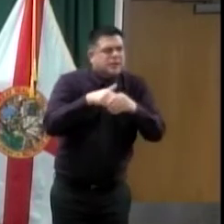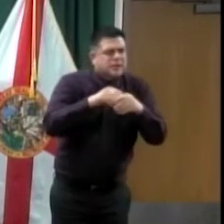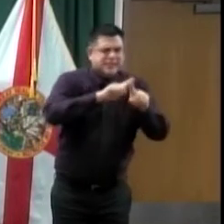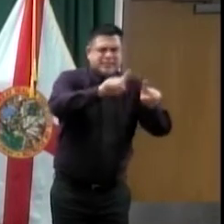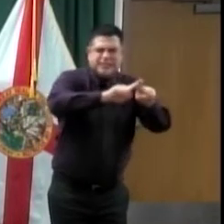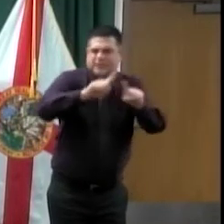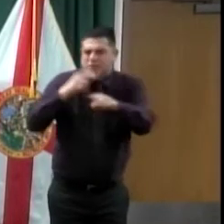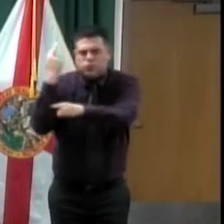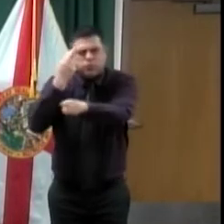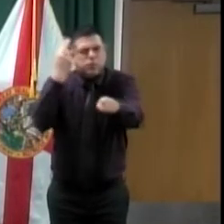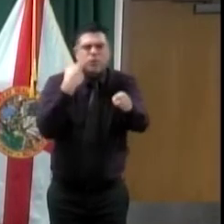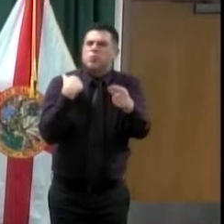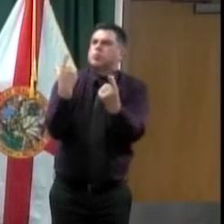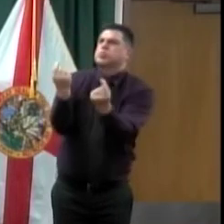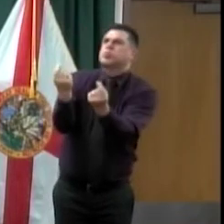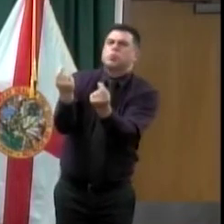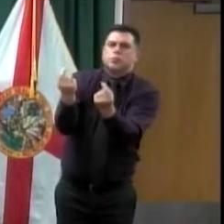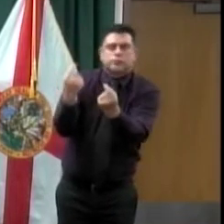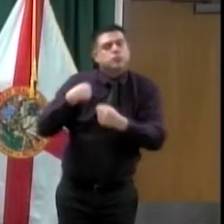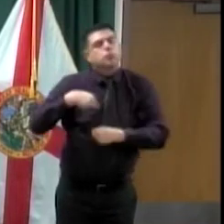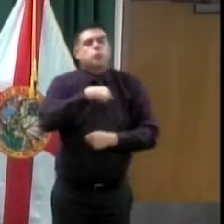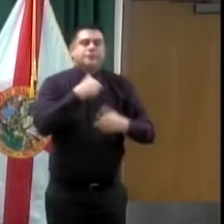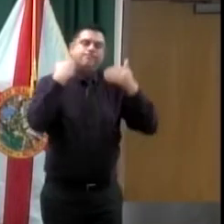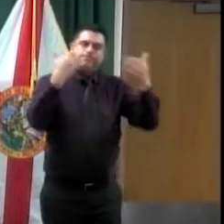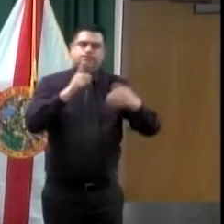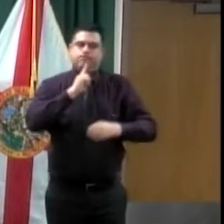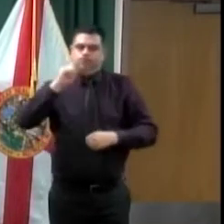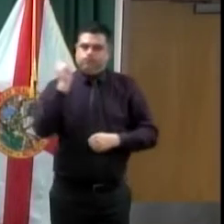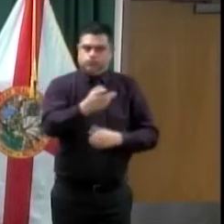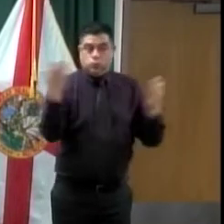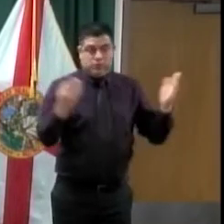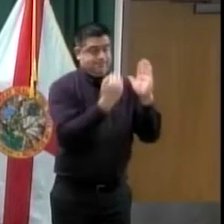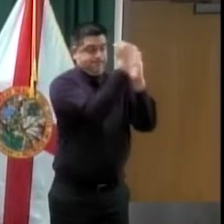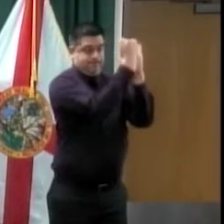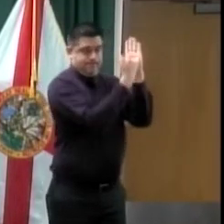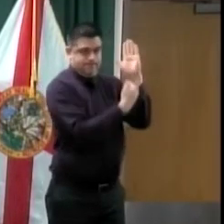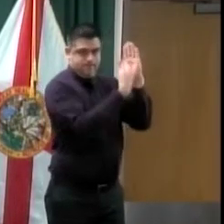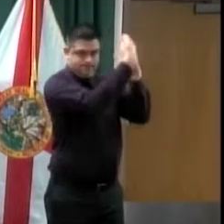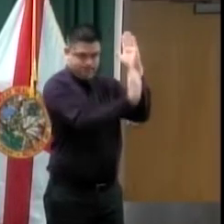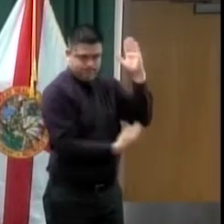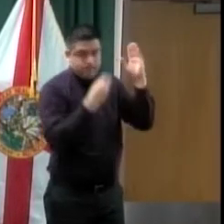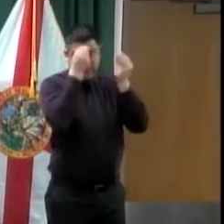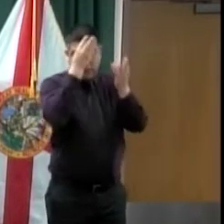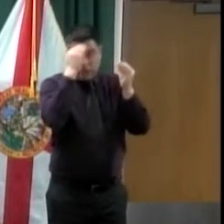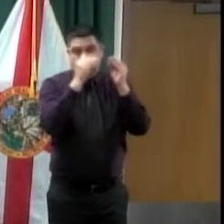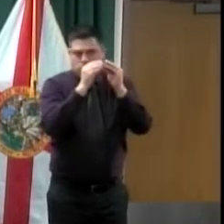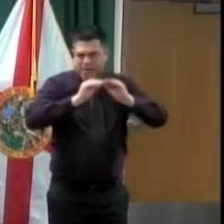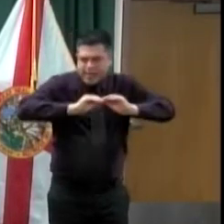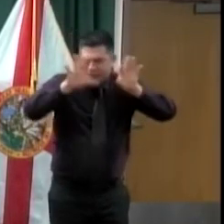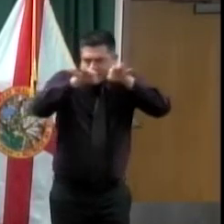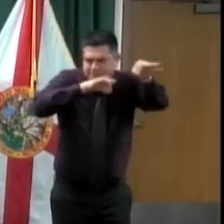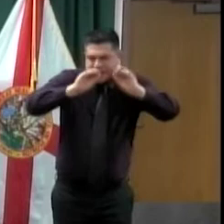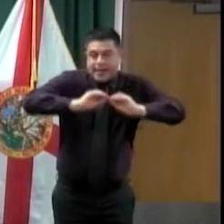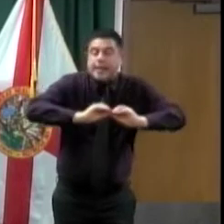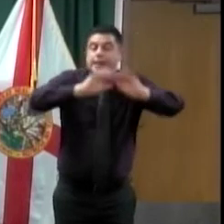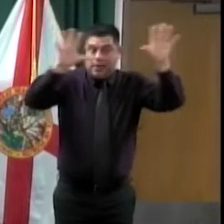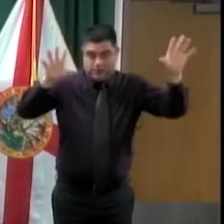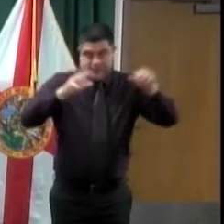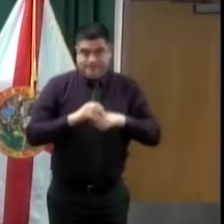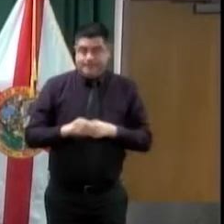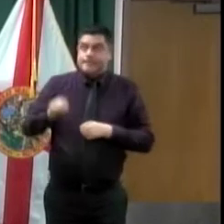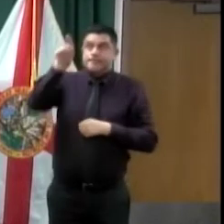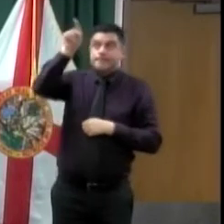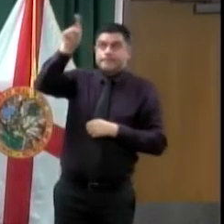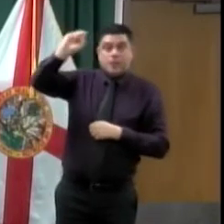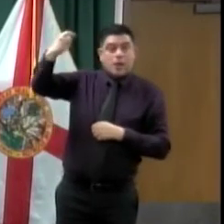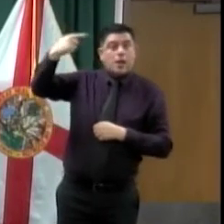that hopefully will clarify that. So we looked at the executive order of the governor, the executive order of the governor does say